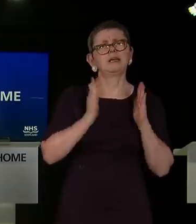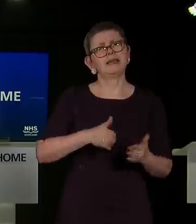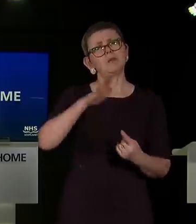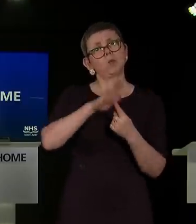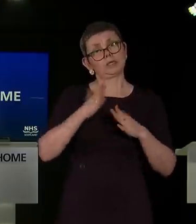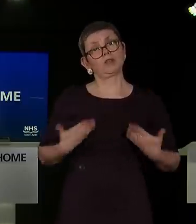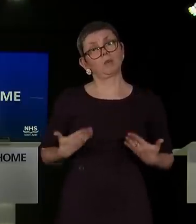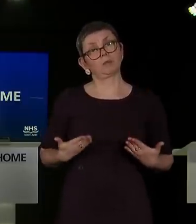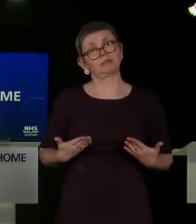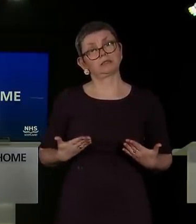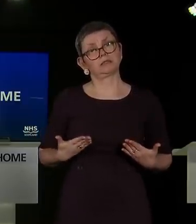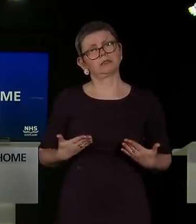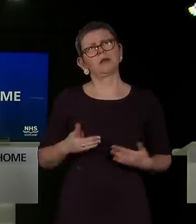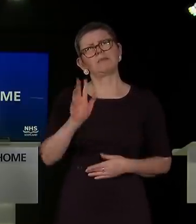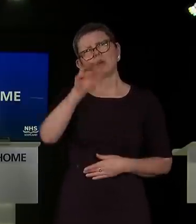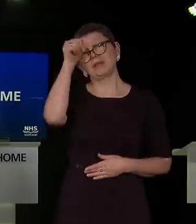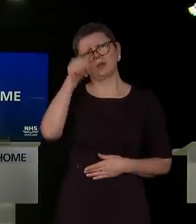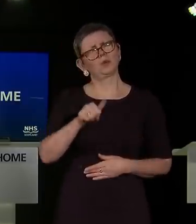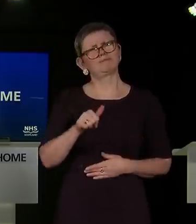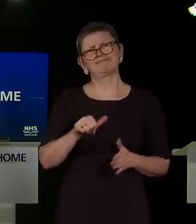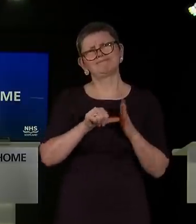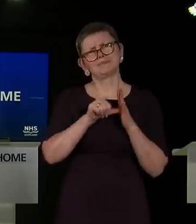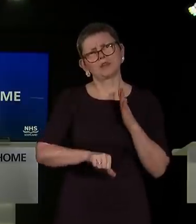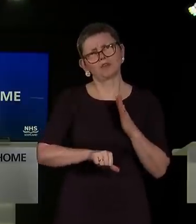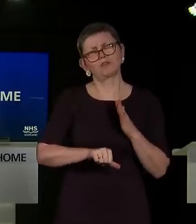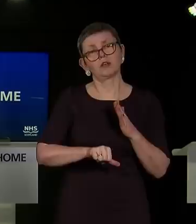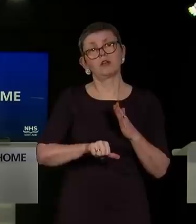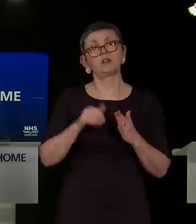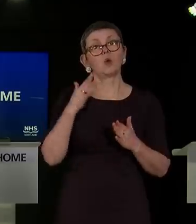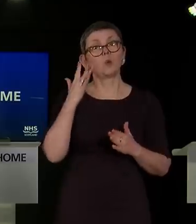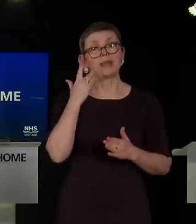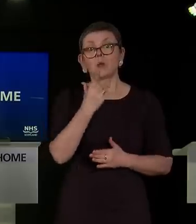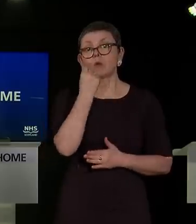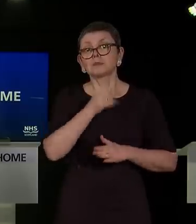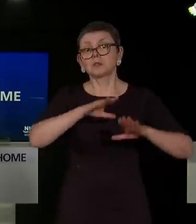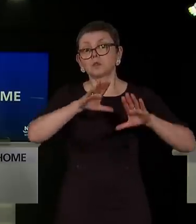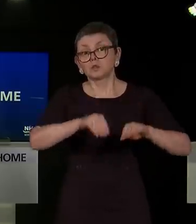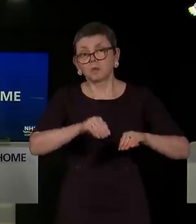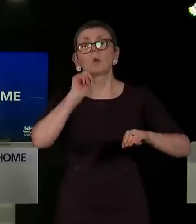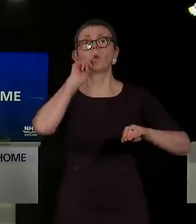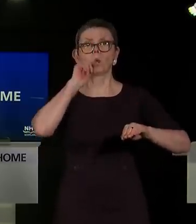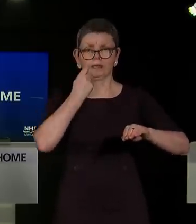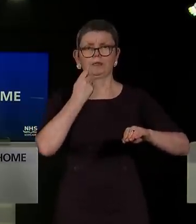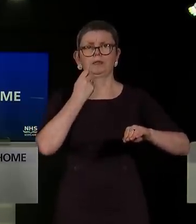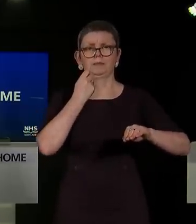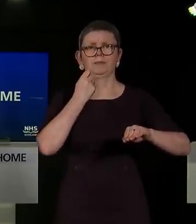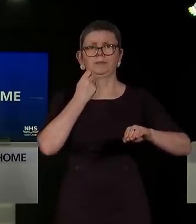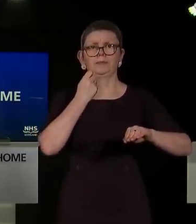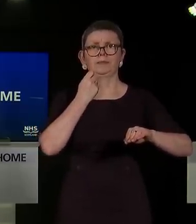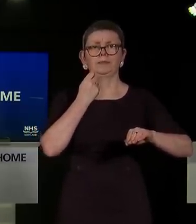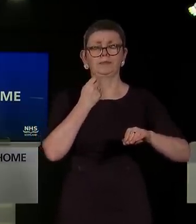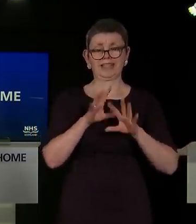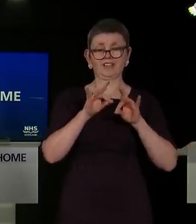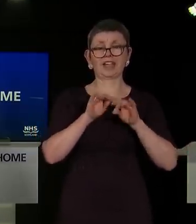for now, but we know they cause harm of their own, so we will not keep them in place for longer than necessary. As the infection